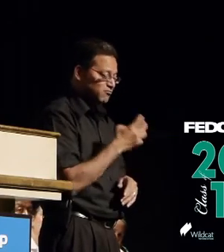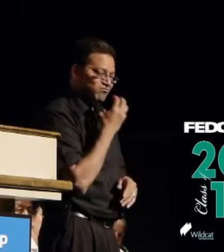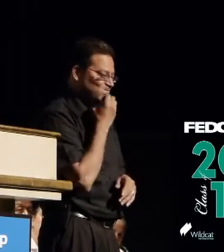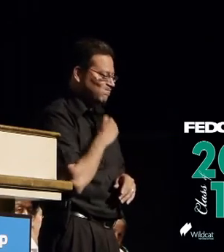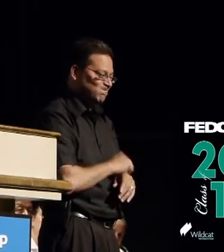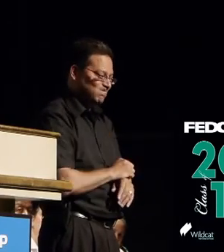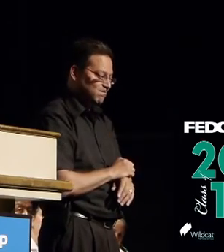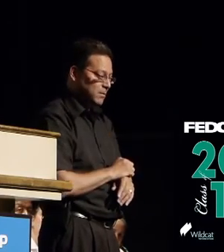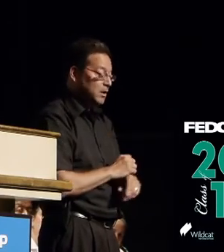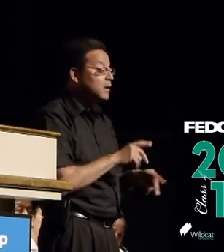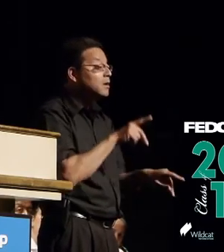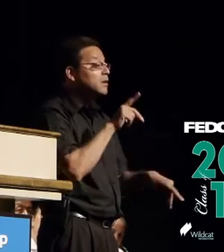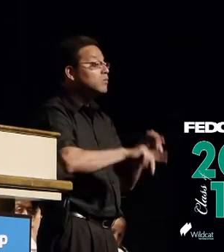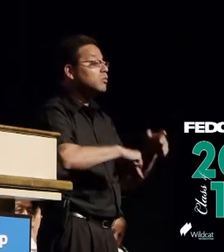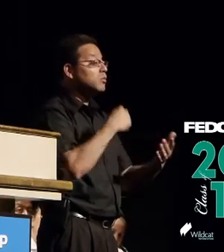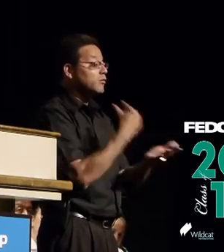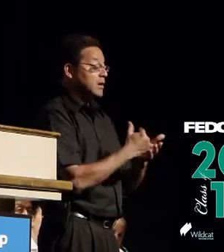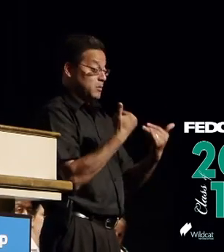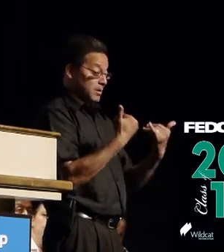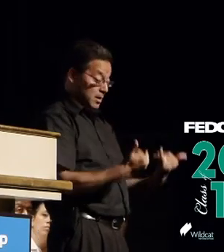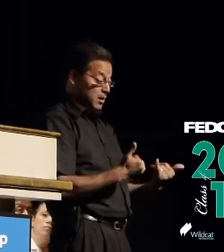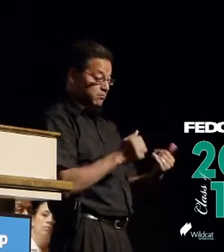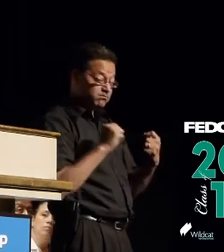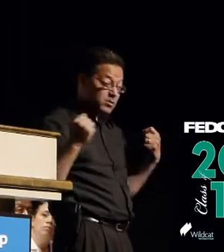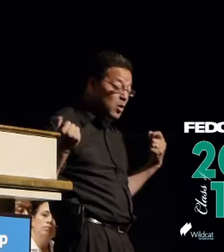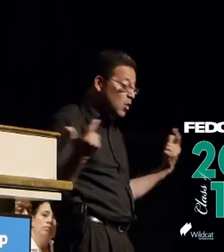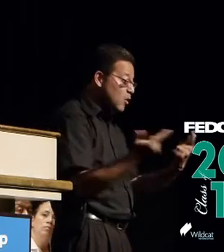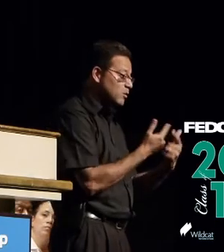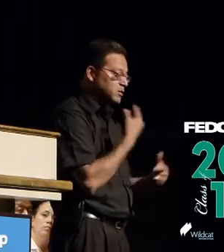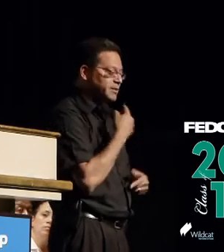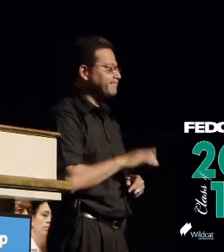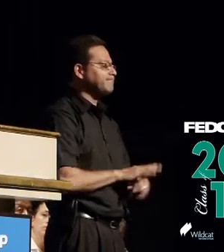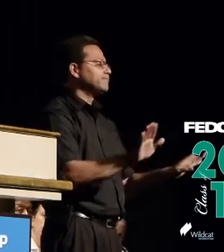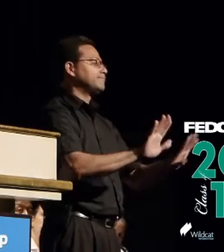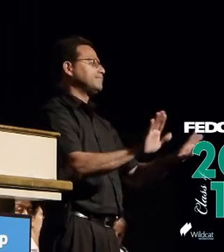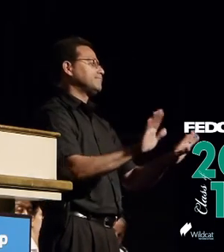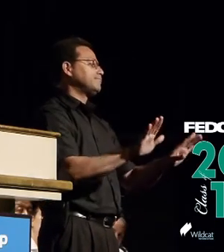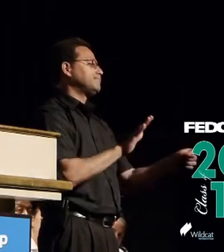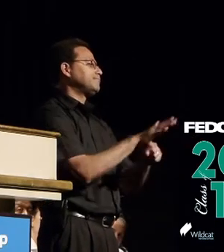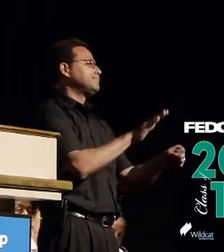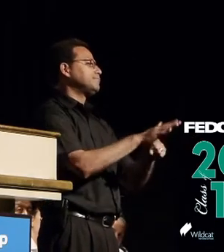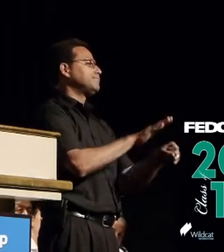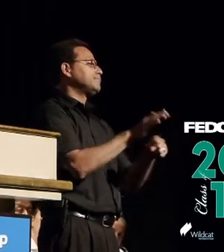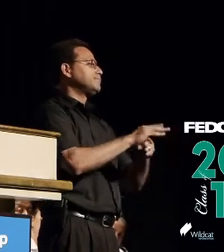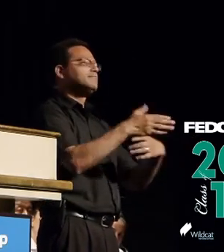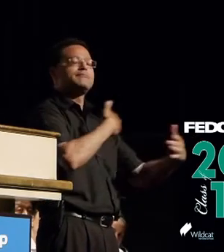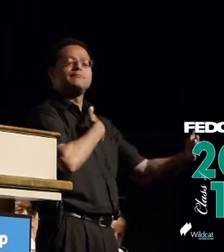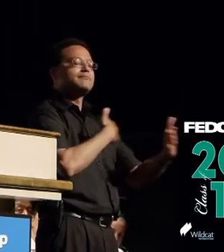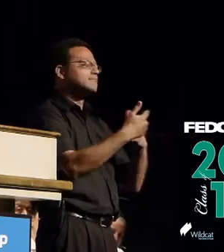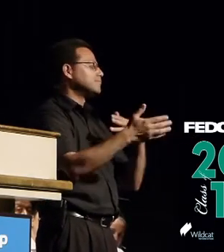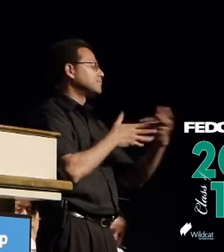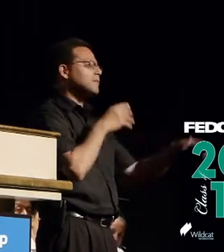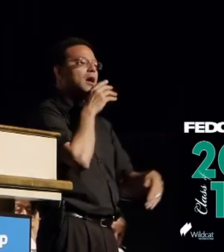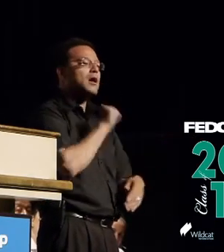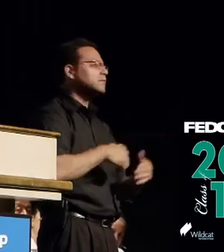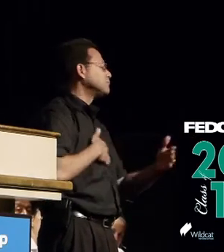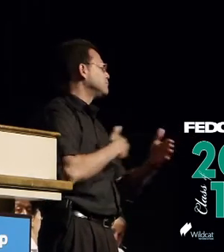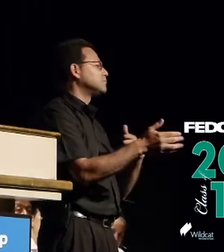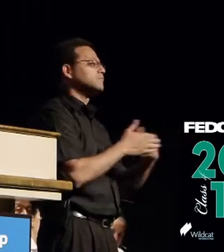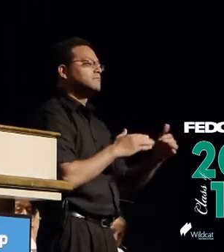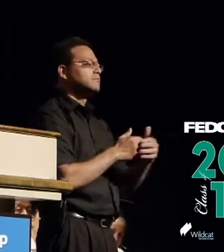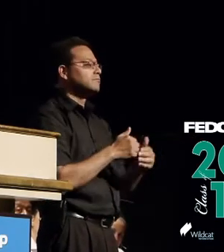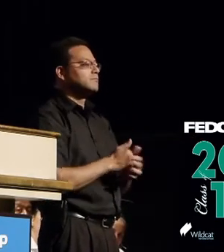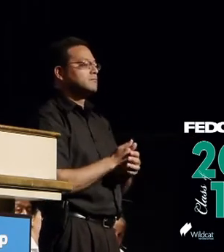graduating today all of you have said enough regardless of age regardless of